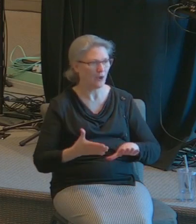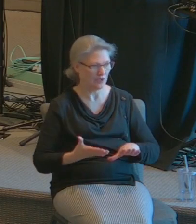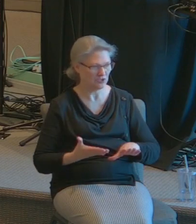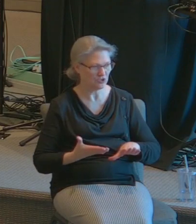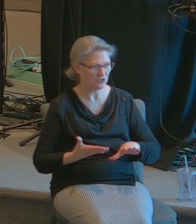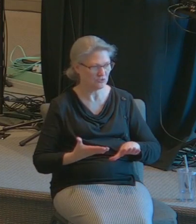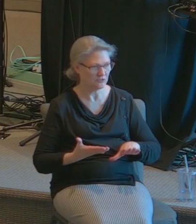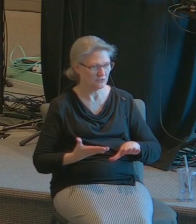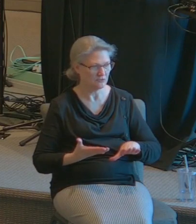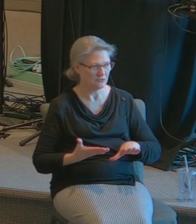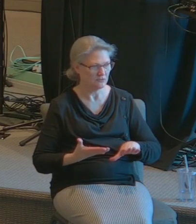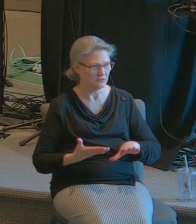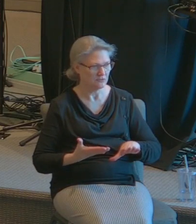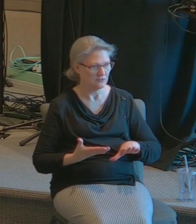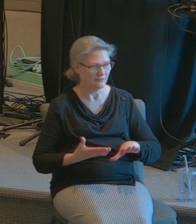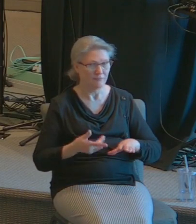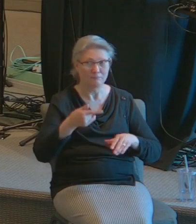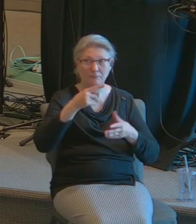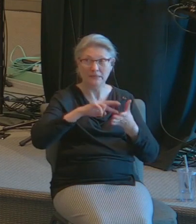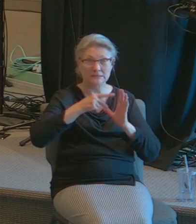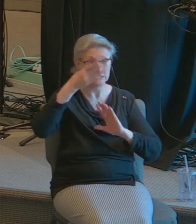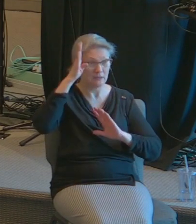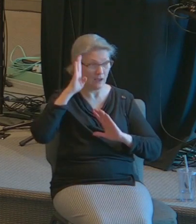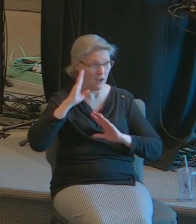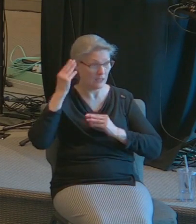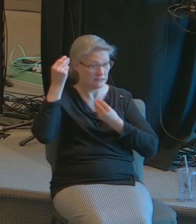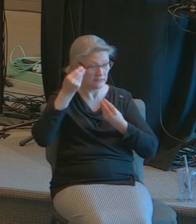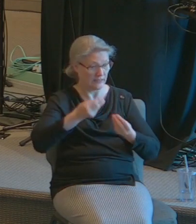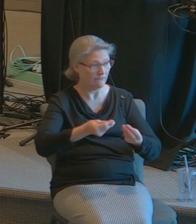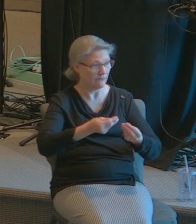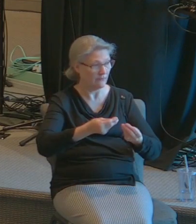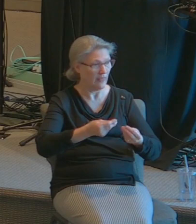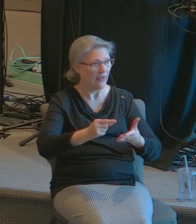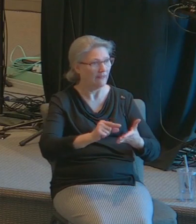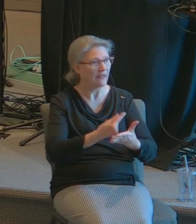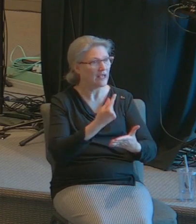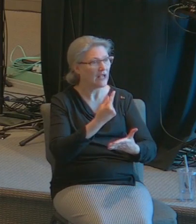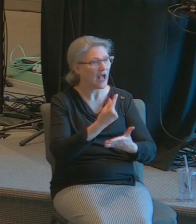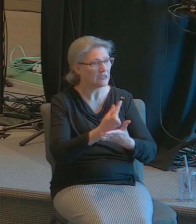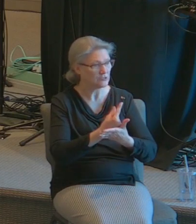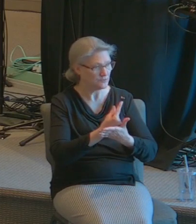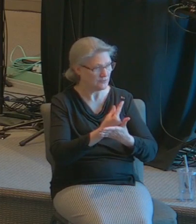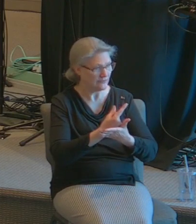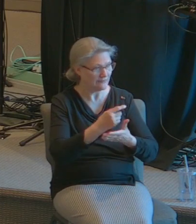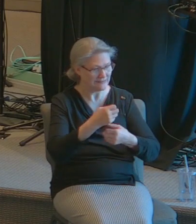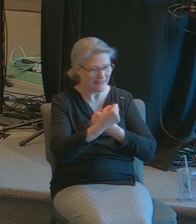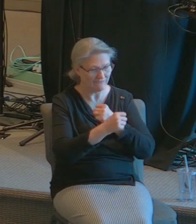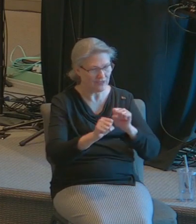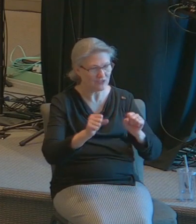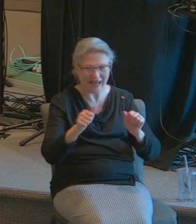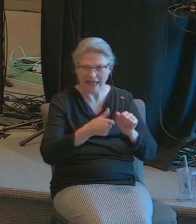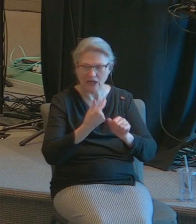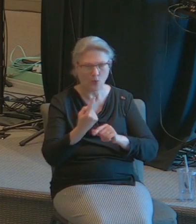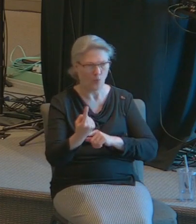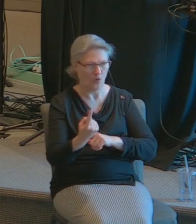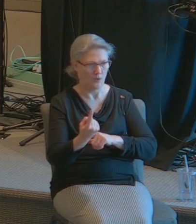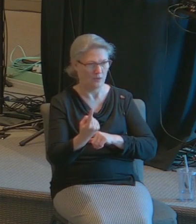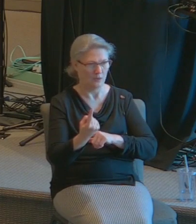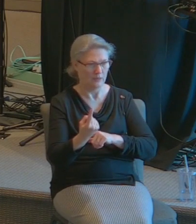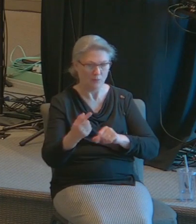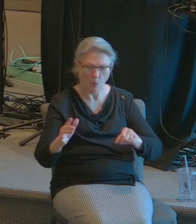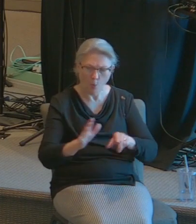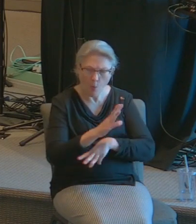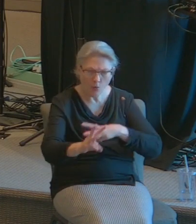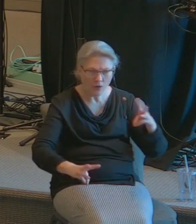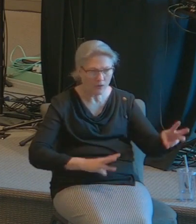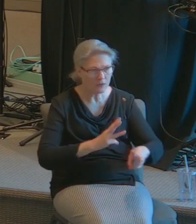That means that God has given the gospel of salvation that anyone in the entire